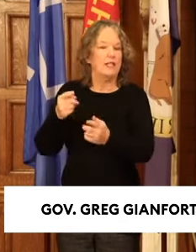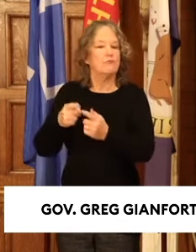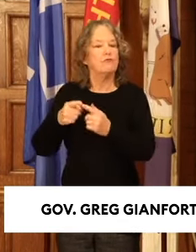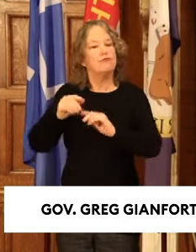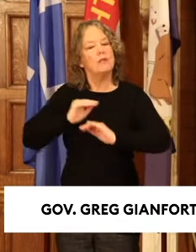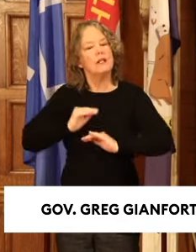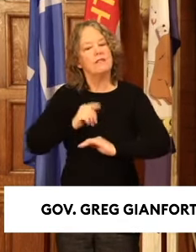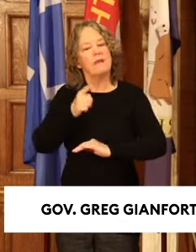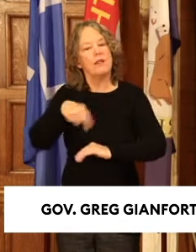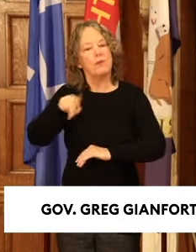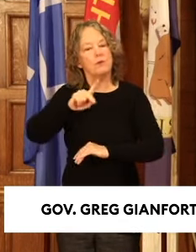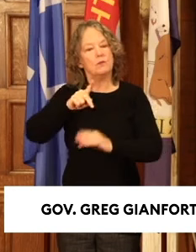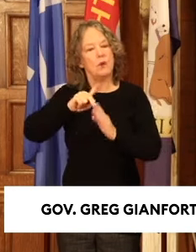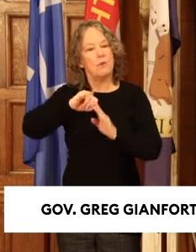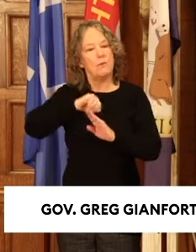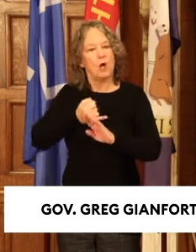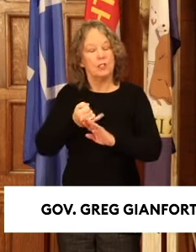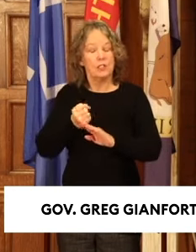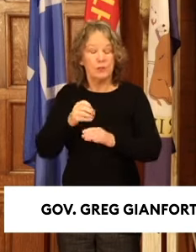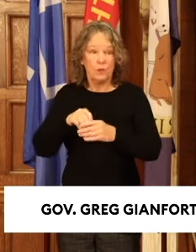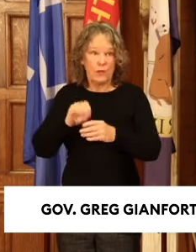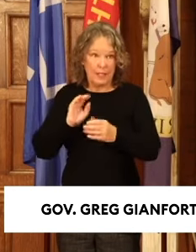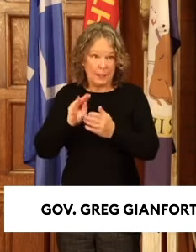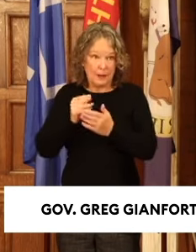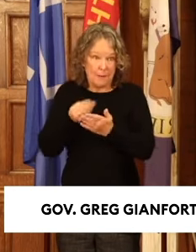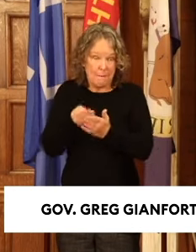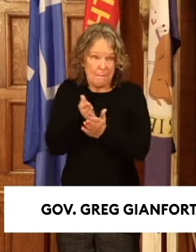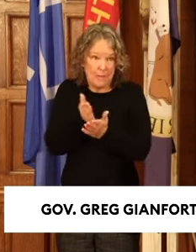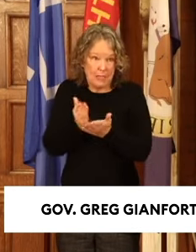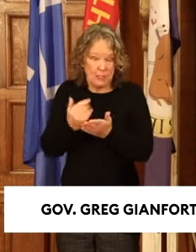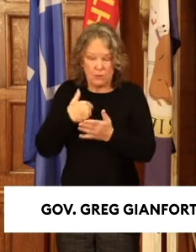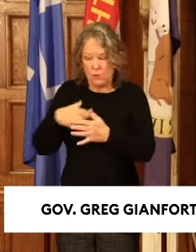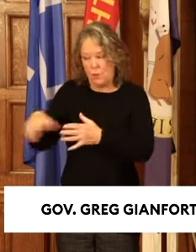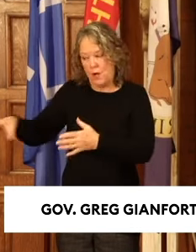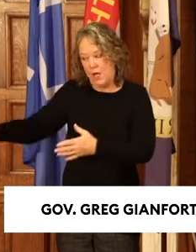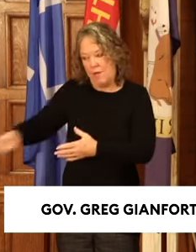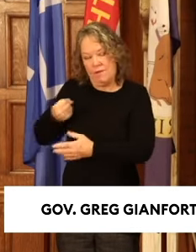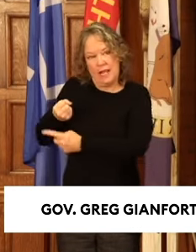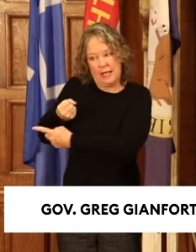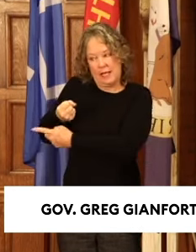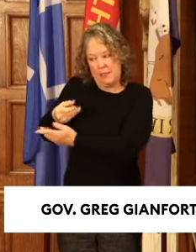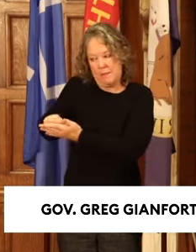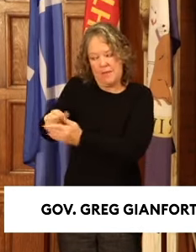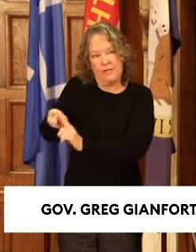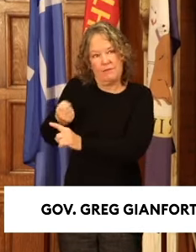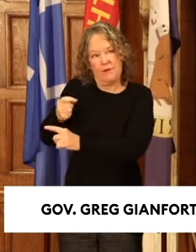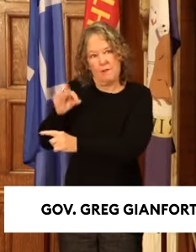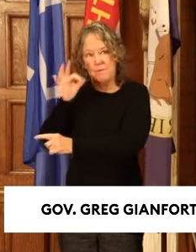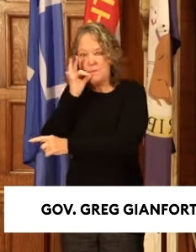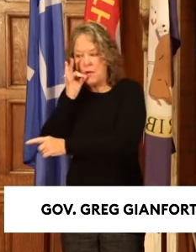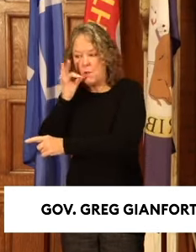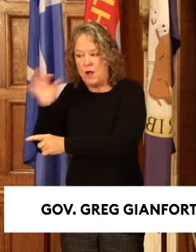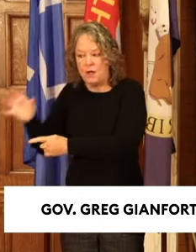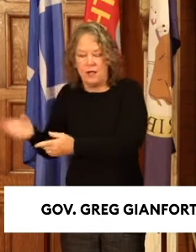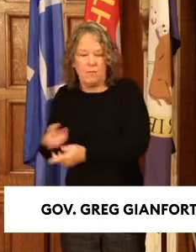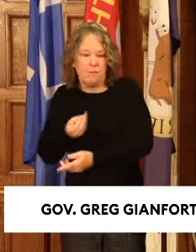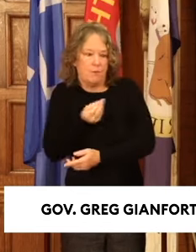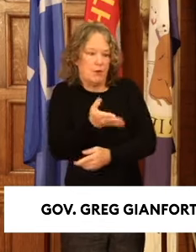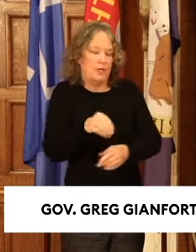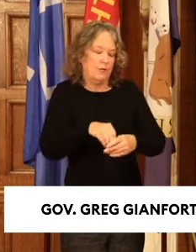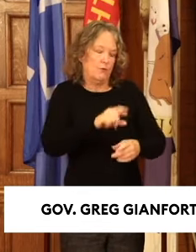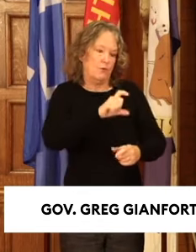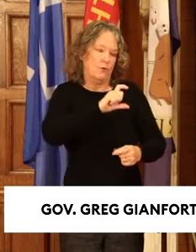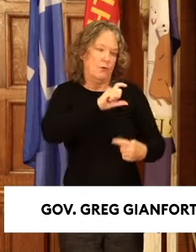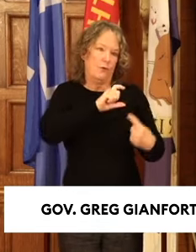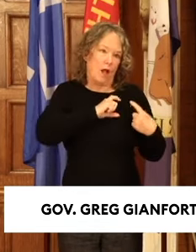forward. That's why, in our budget, we have taken the funds from marijuana and directed them towards law enforcement, addiction